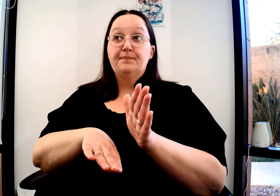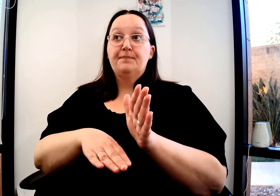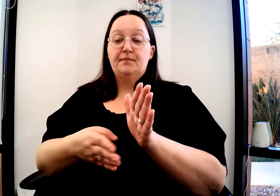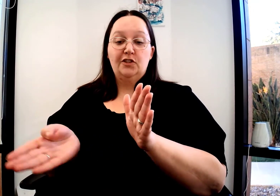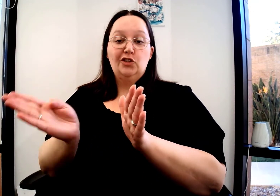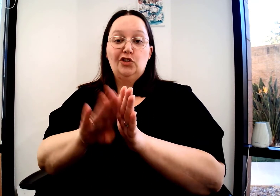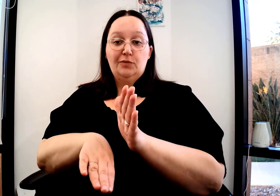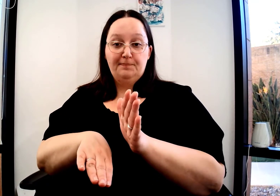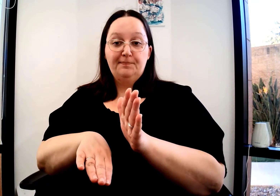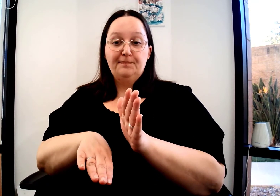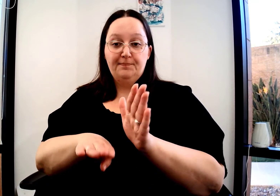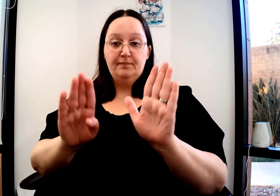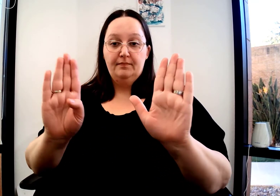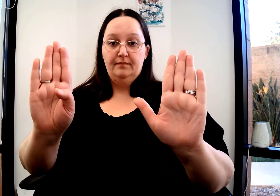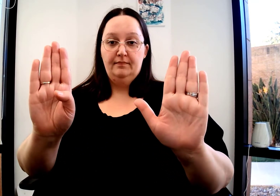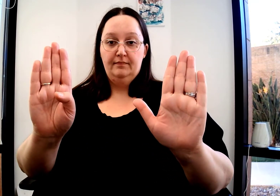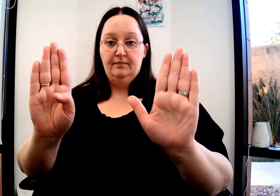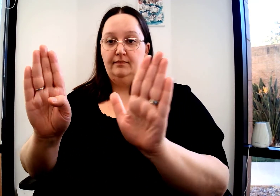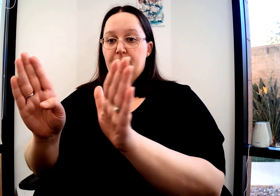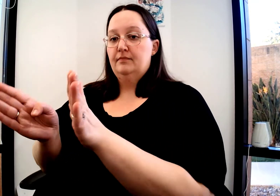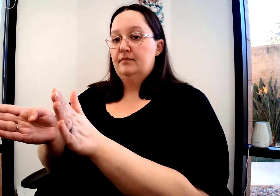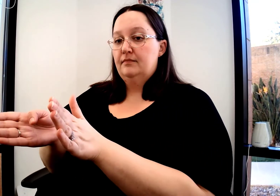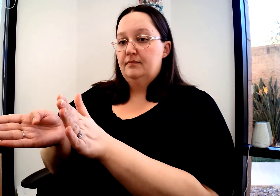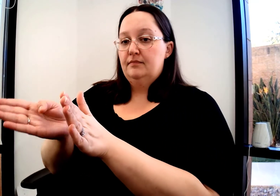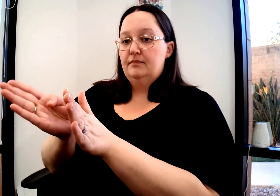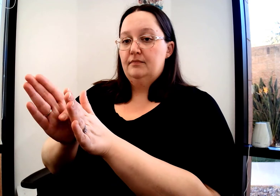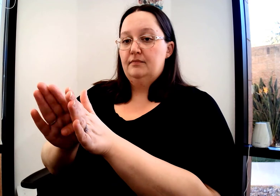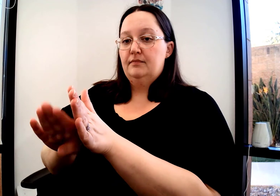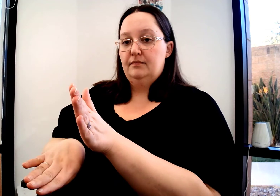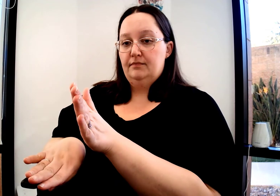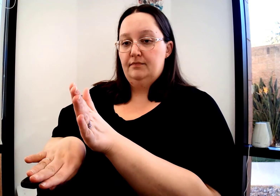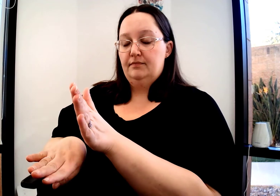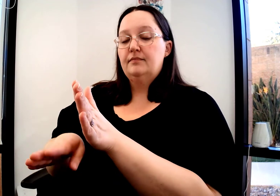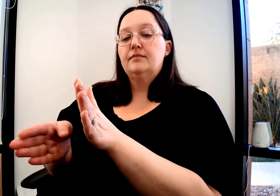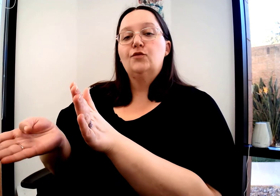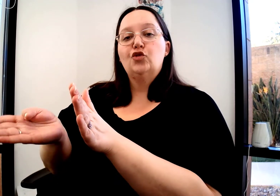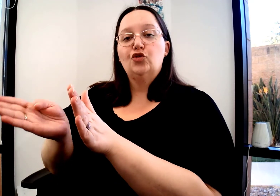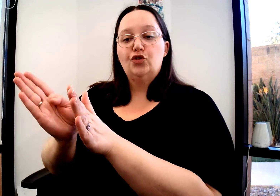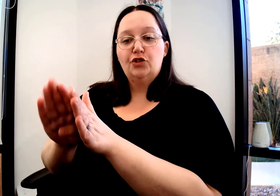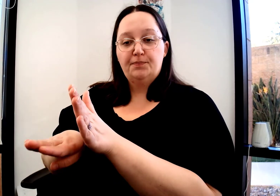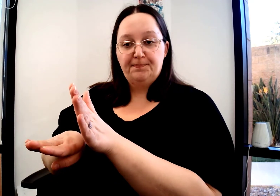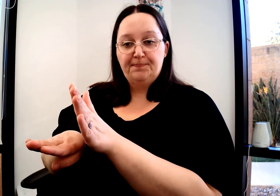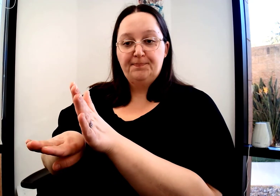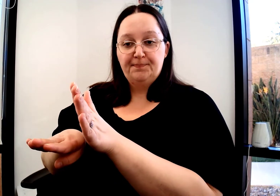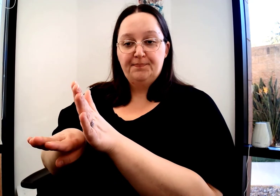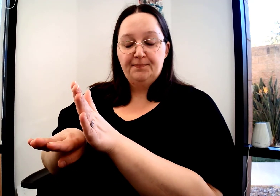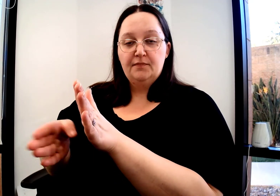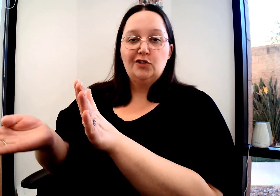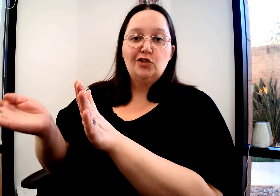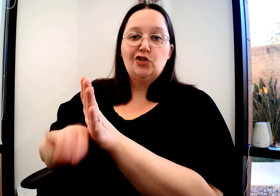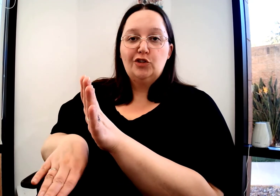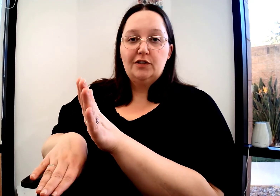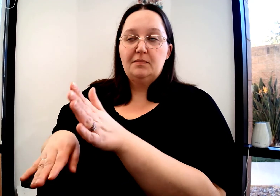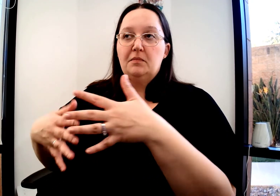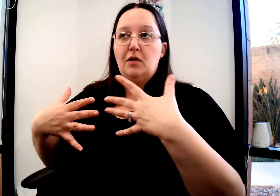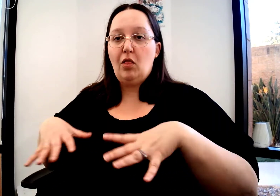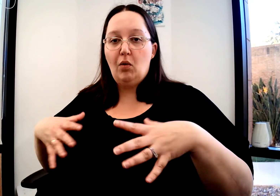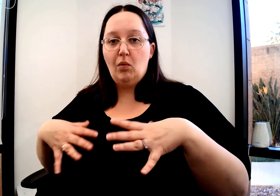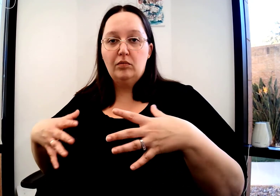Cheap. things. Dominant. B. Brush down palm of. Open B. Non